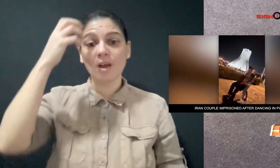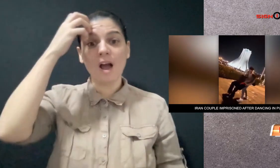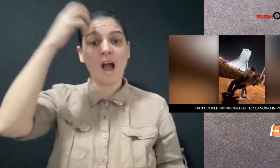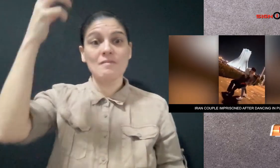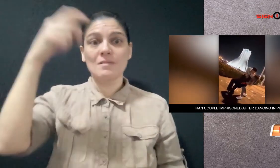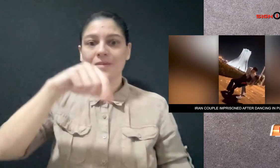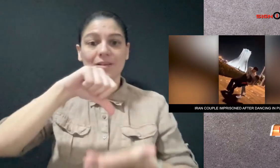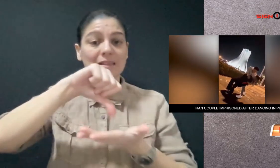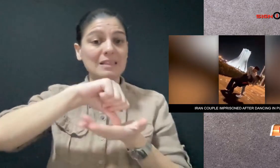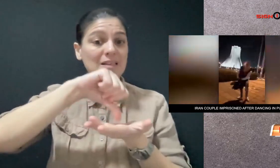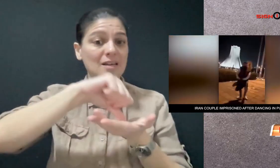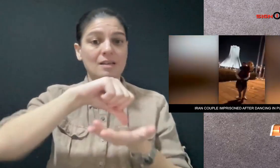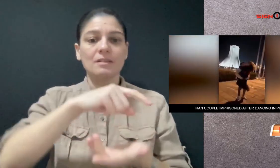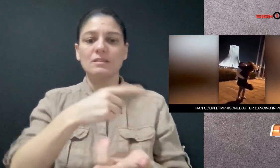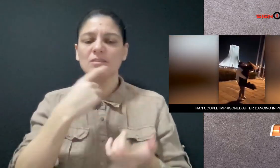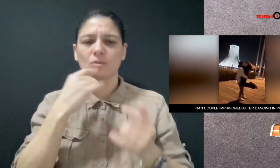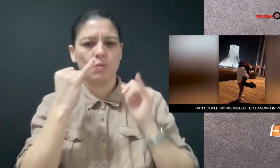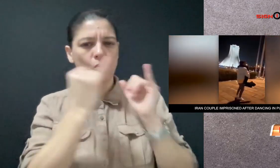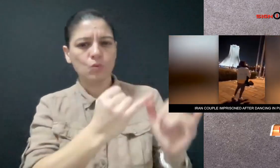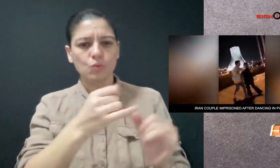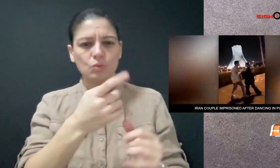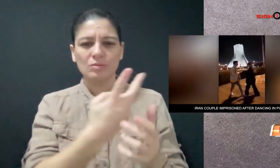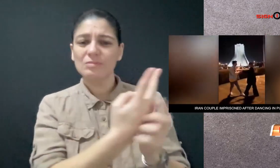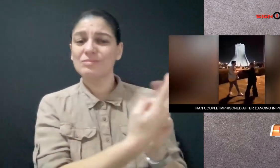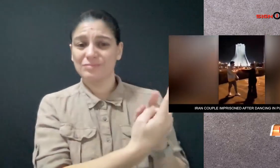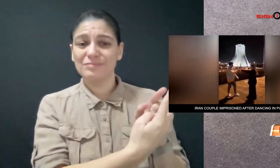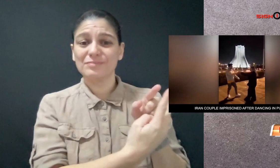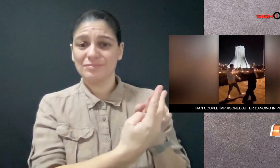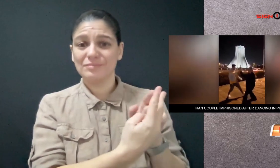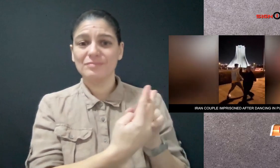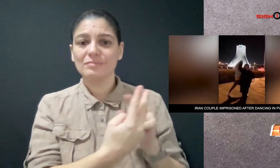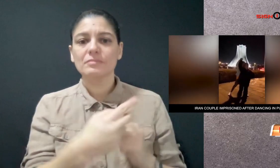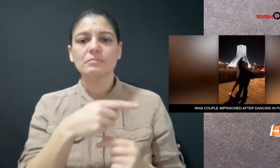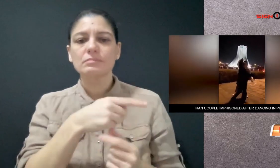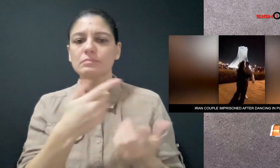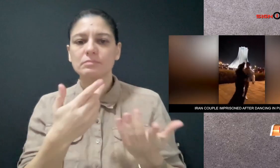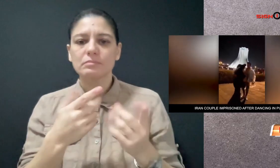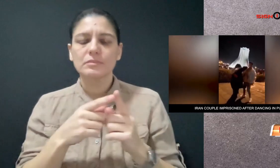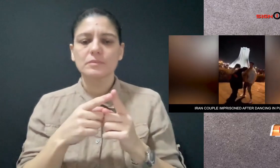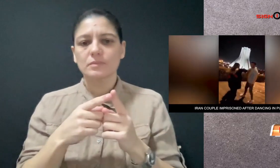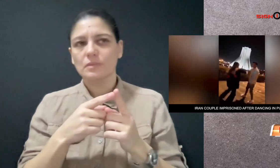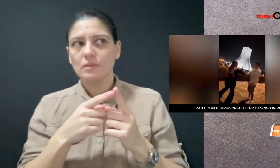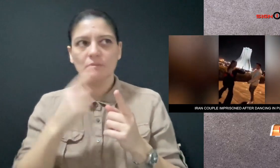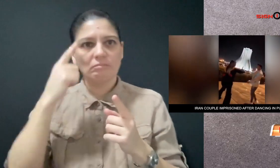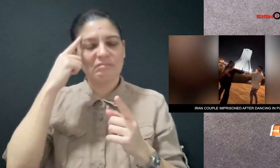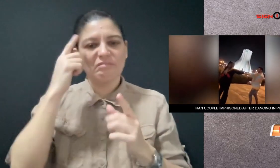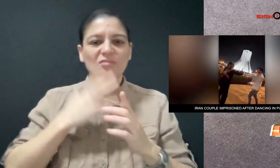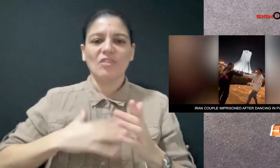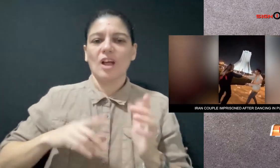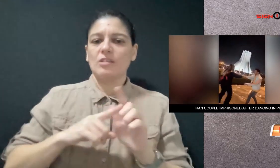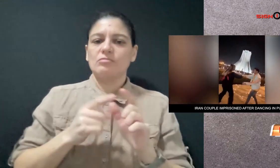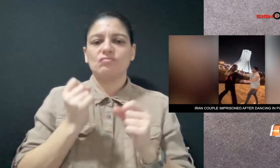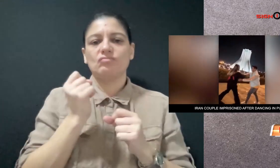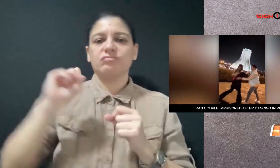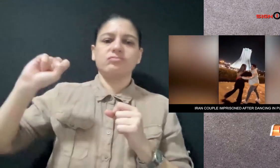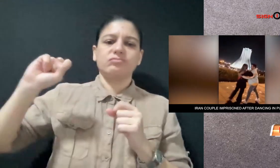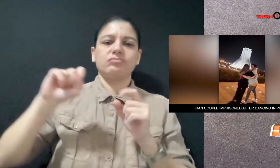Tehran's government accused the couple of spreading the idea of protesting and